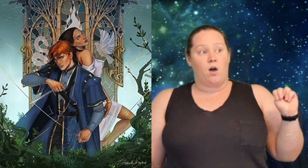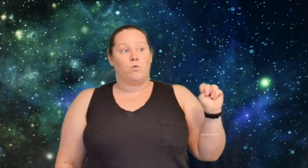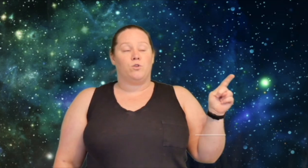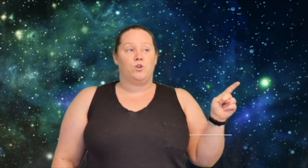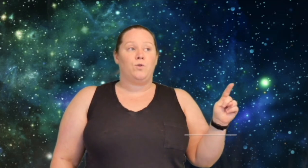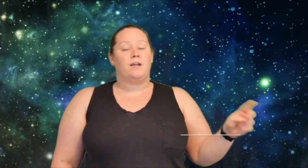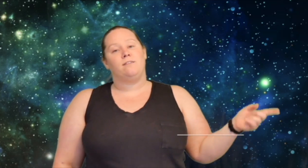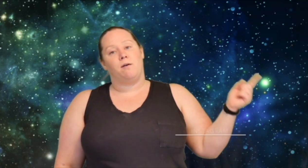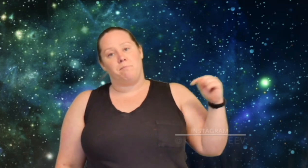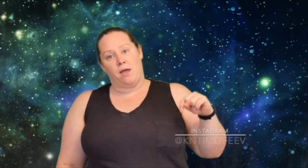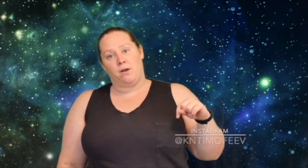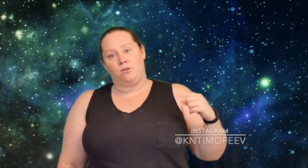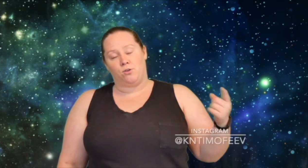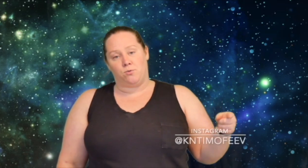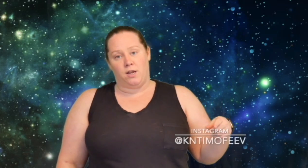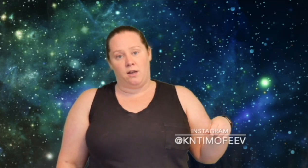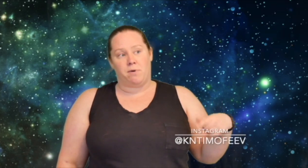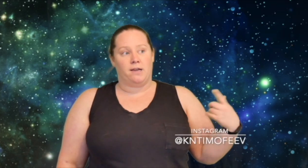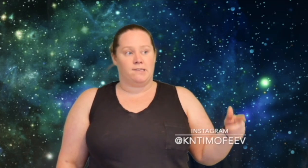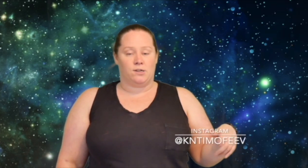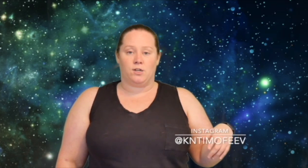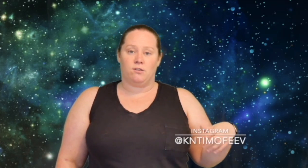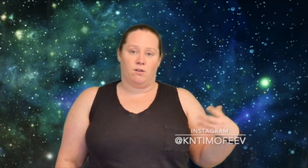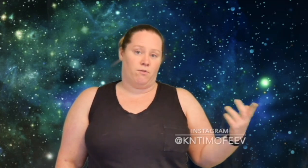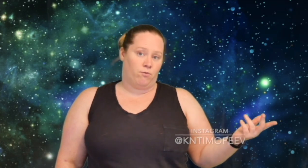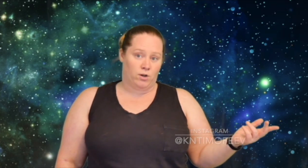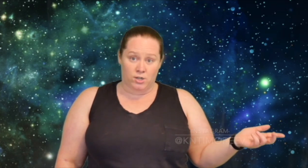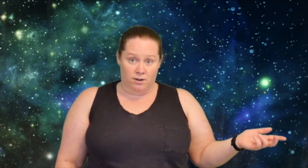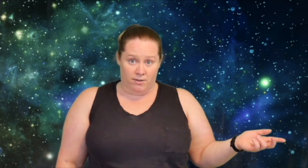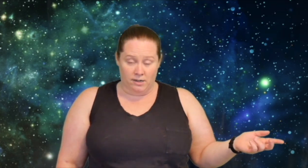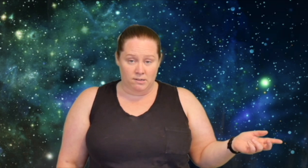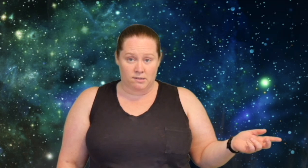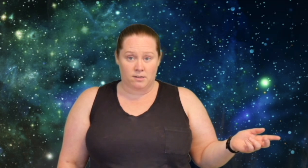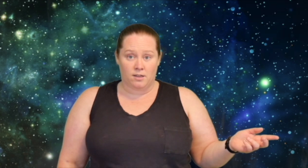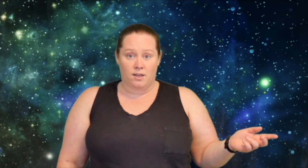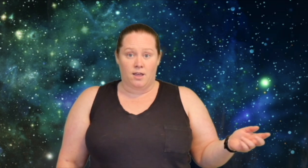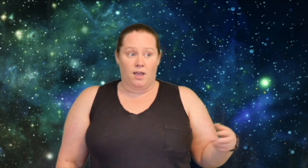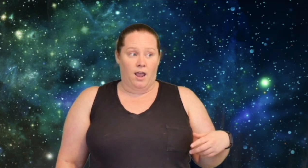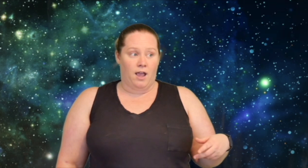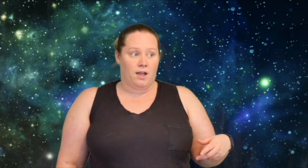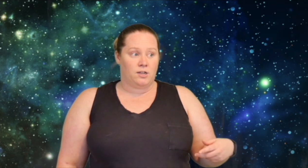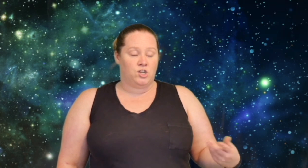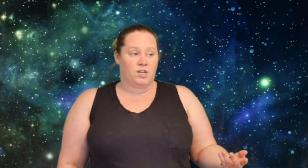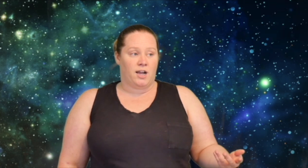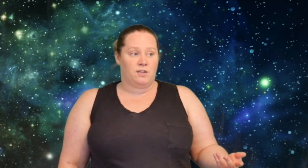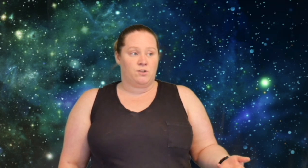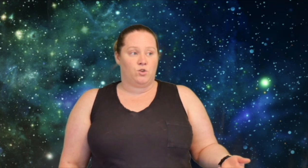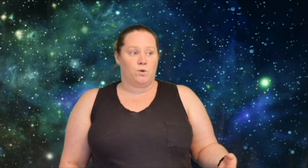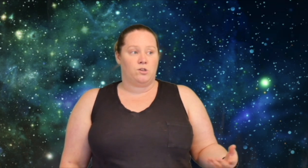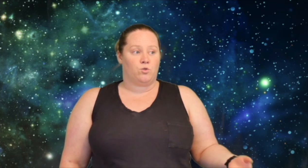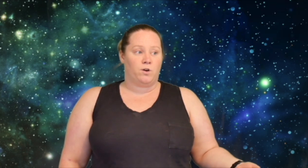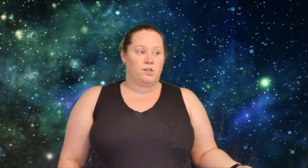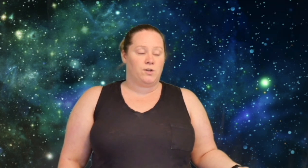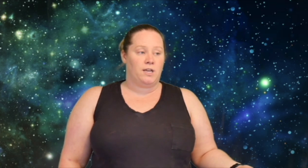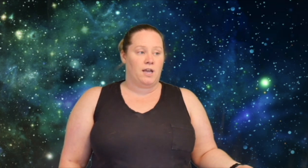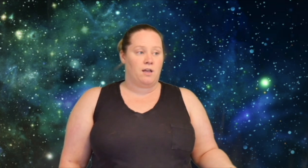Lou ends up married to Reed by a series of unfortunate events, and she kind of enjoys torturing him.